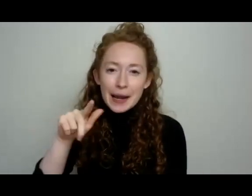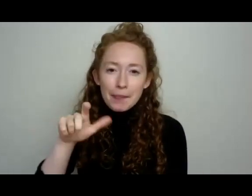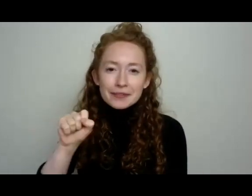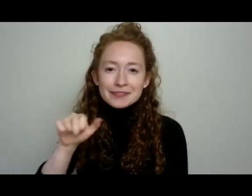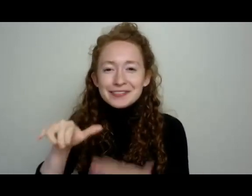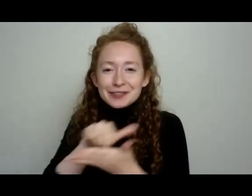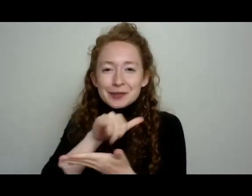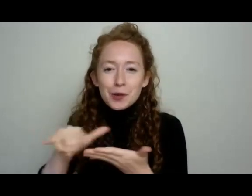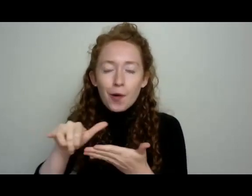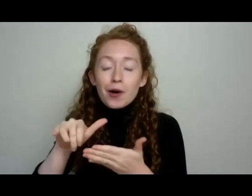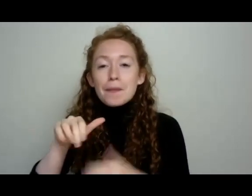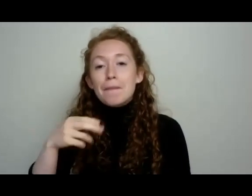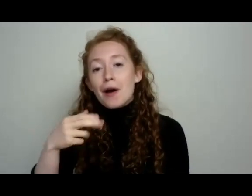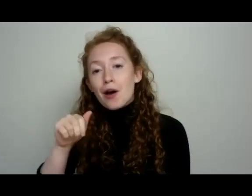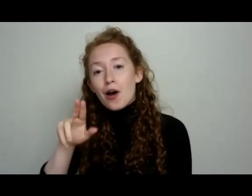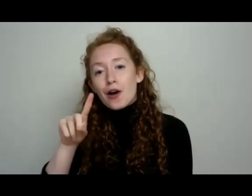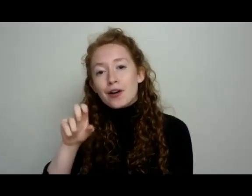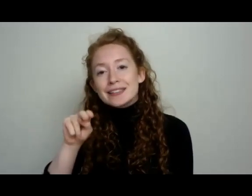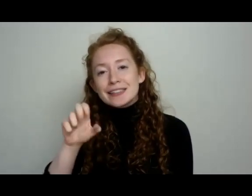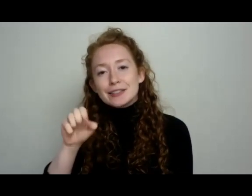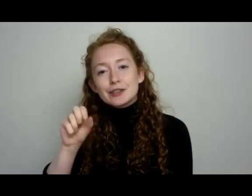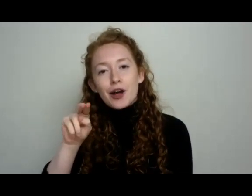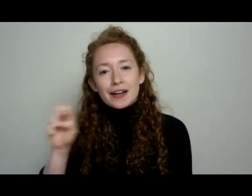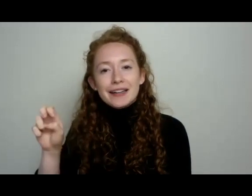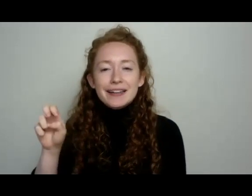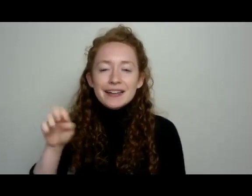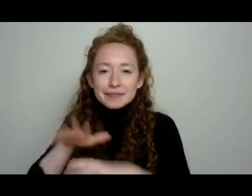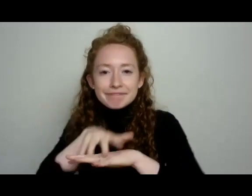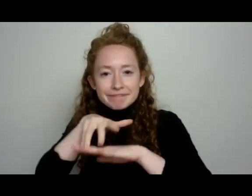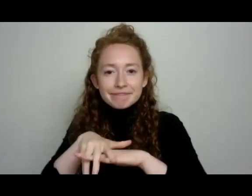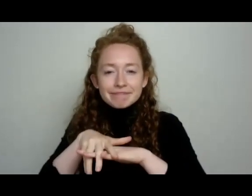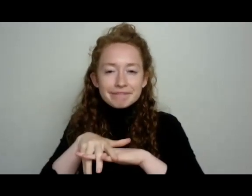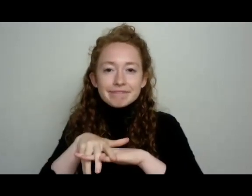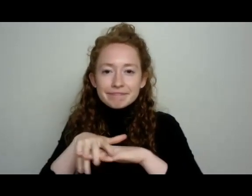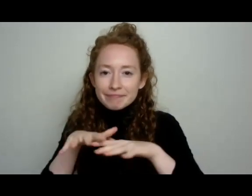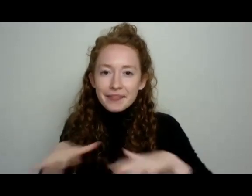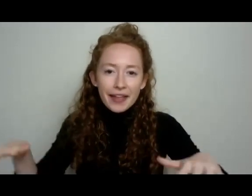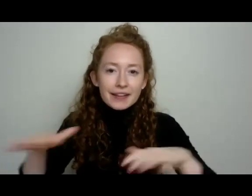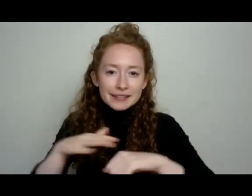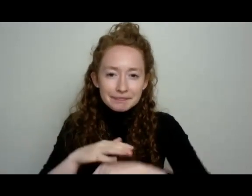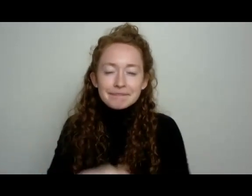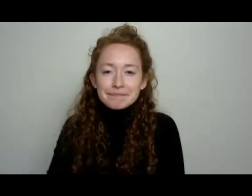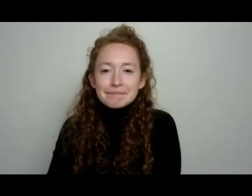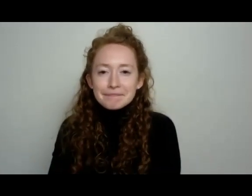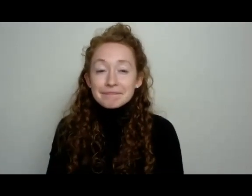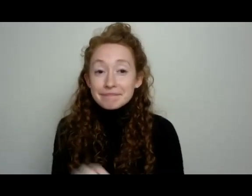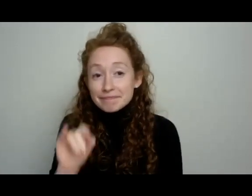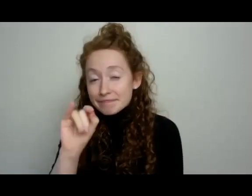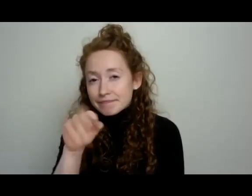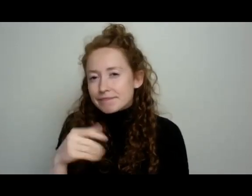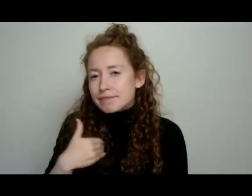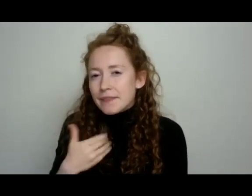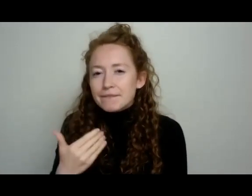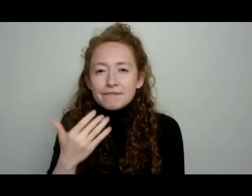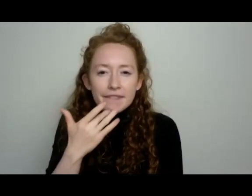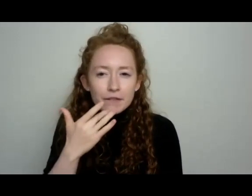occupying, sending love from the Haudenosaunee unceded lands of the Seneca. And please, if you have a favorite